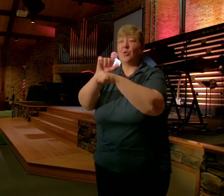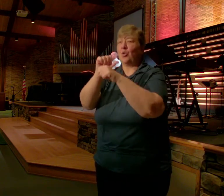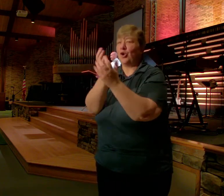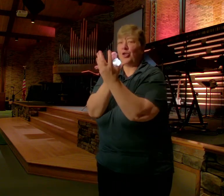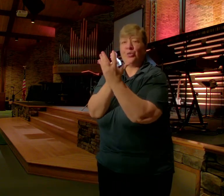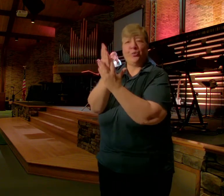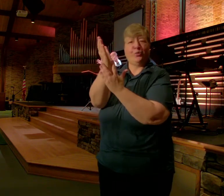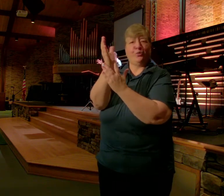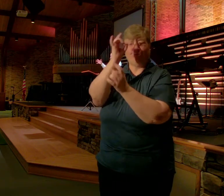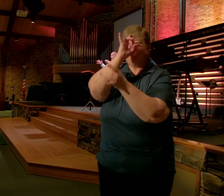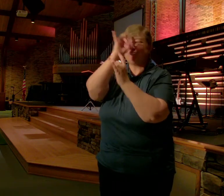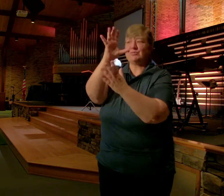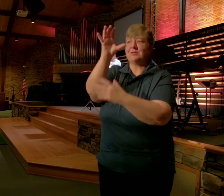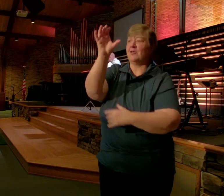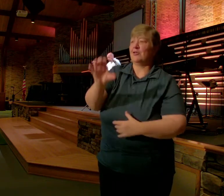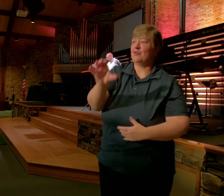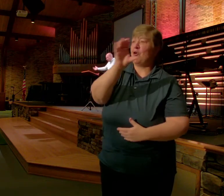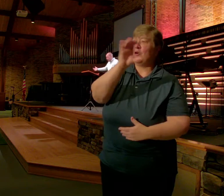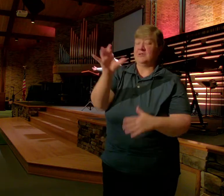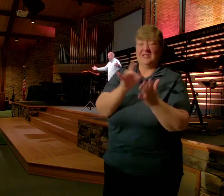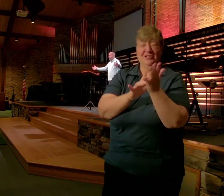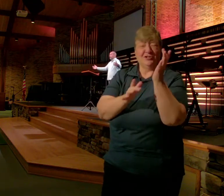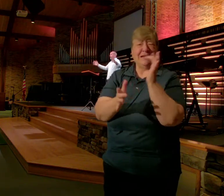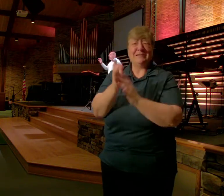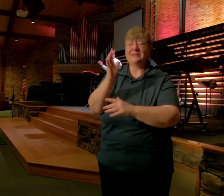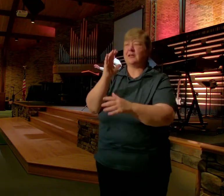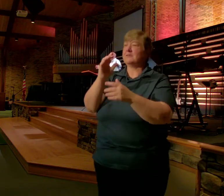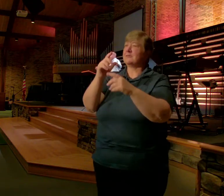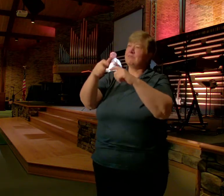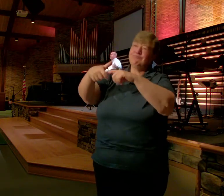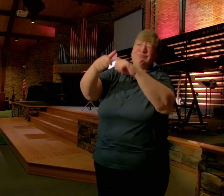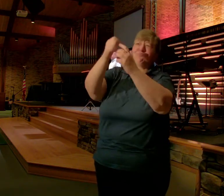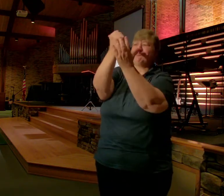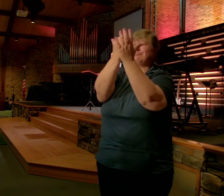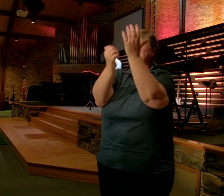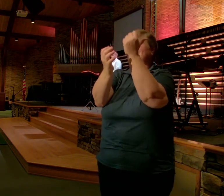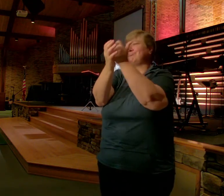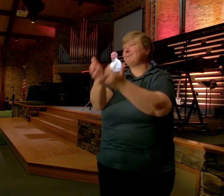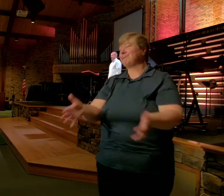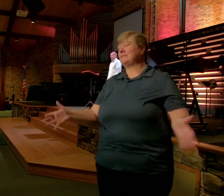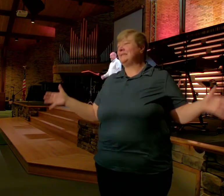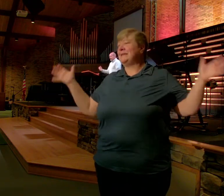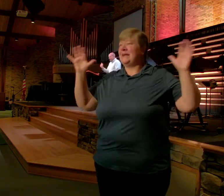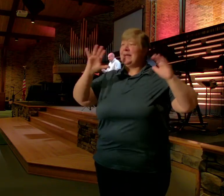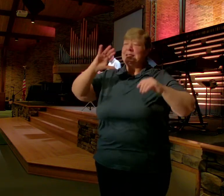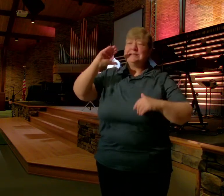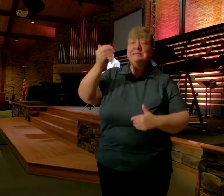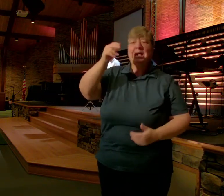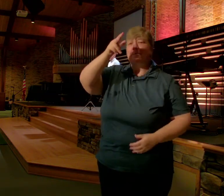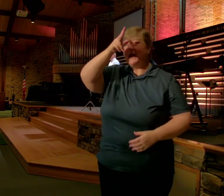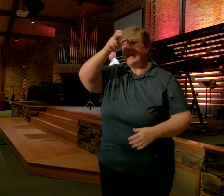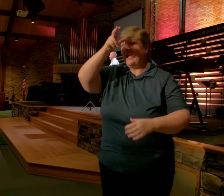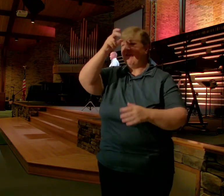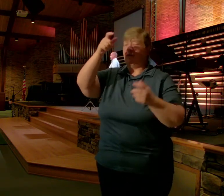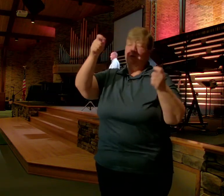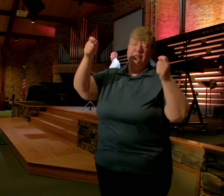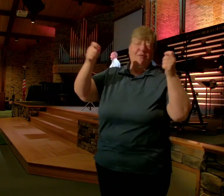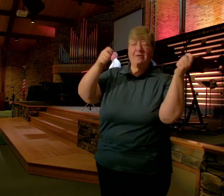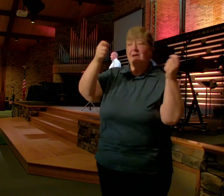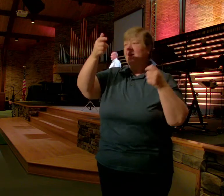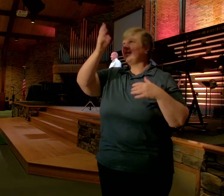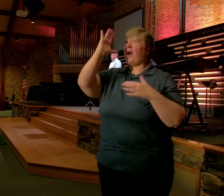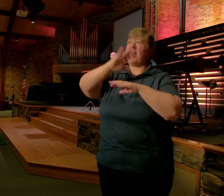When Jesus Was on the Cross When to all The world It looked Like evil Was in Charge And God Was not In Control